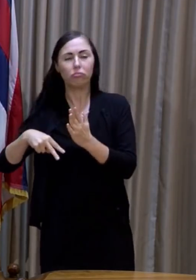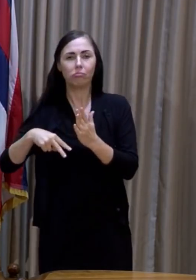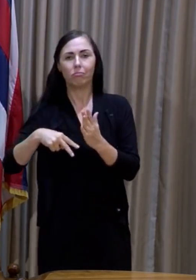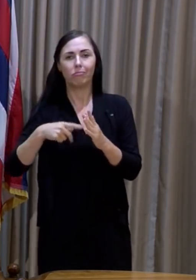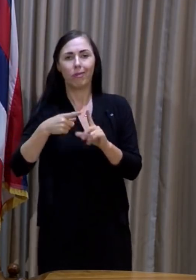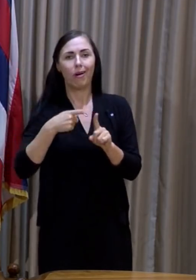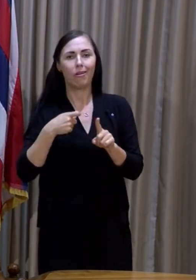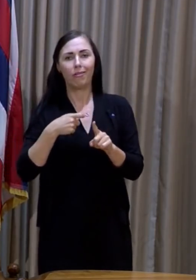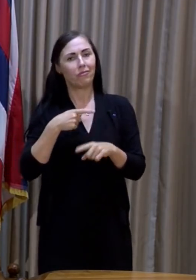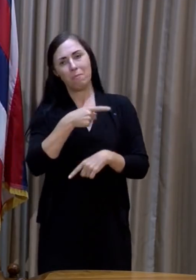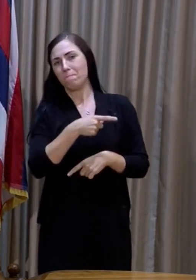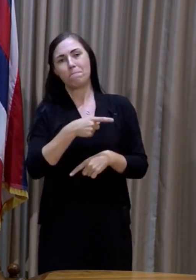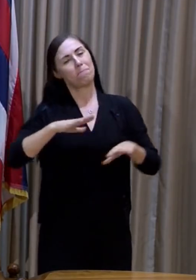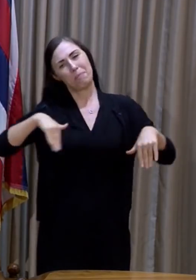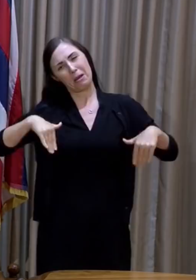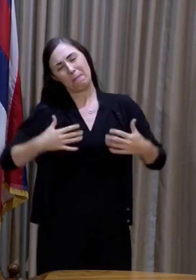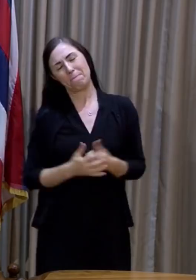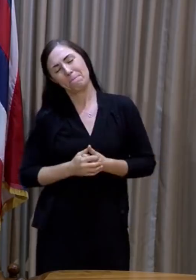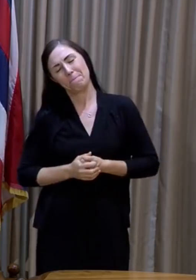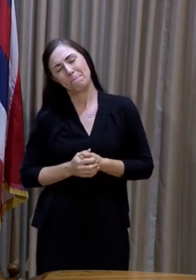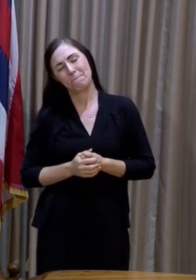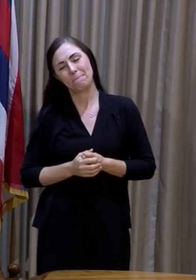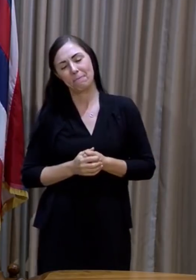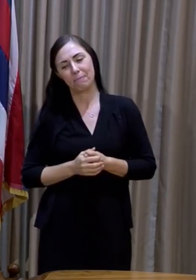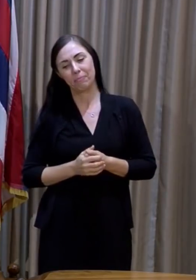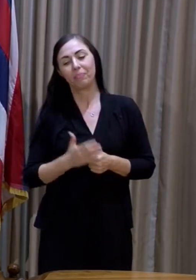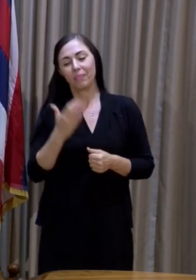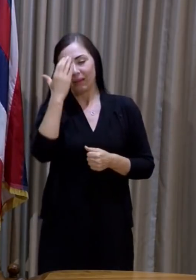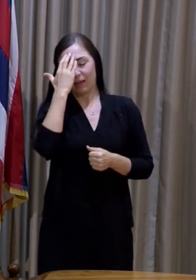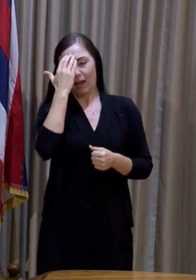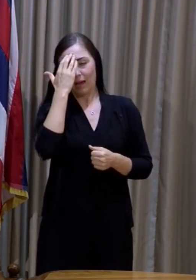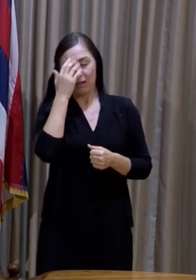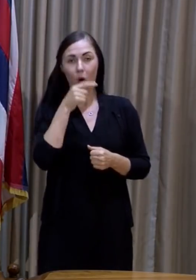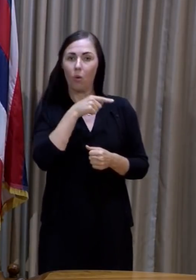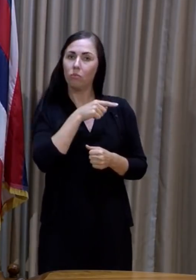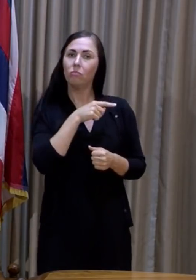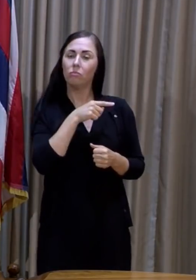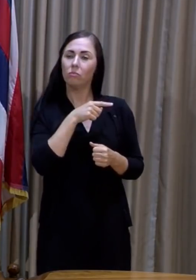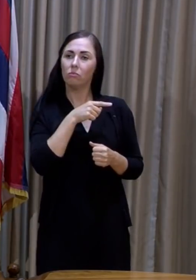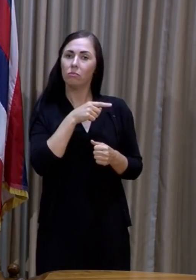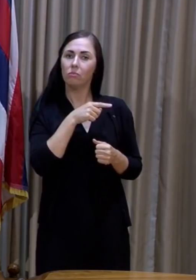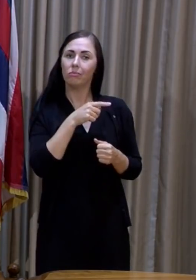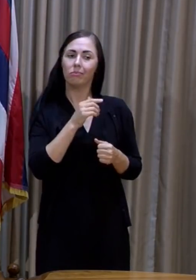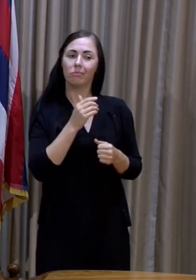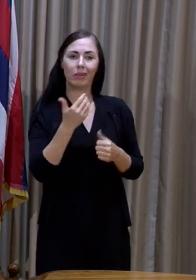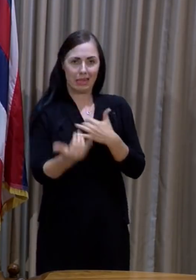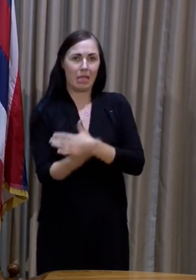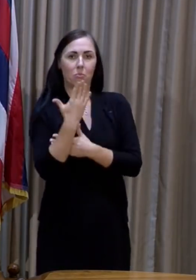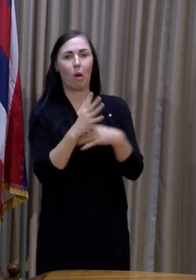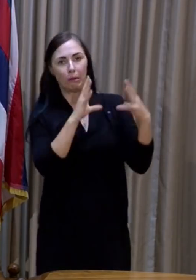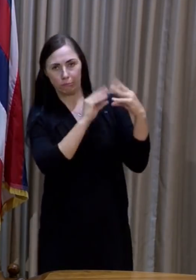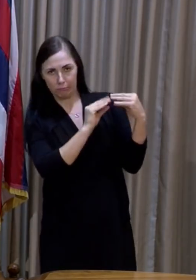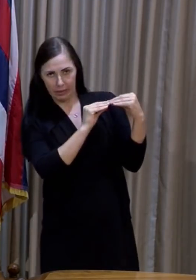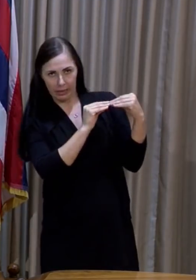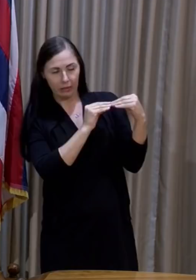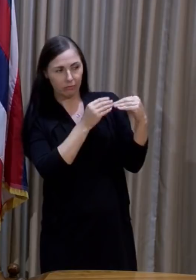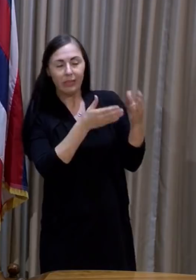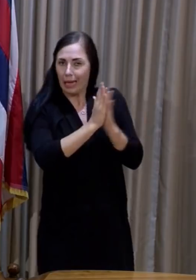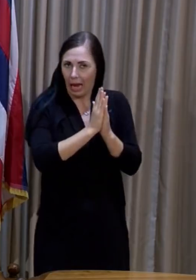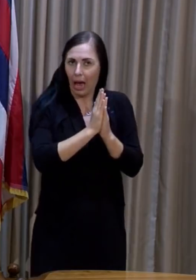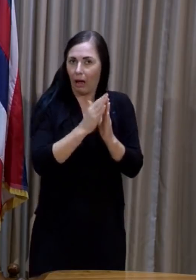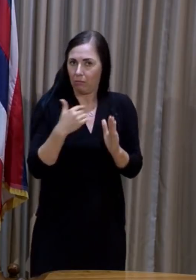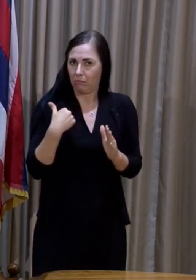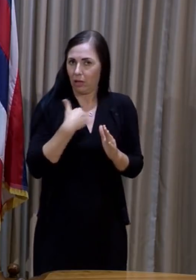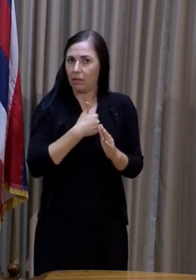from Mayor Roth. And so, I know he's asked in our meeting this morning that we